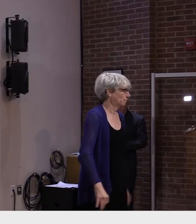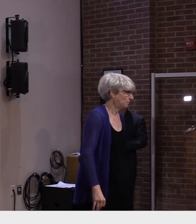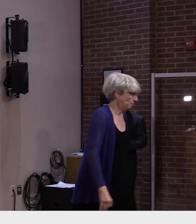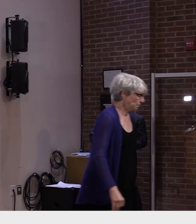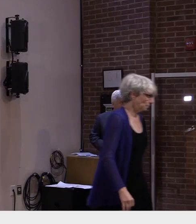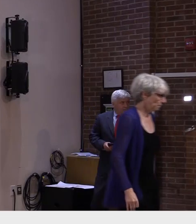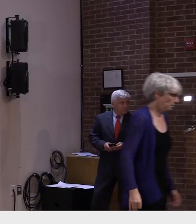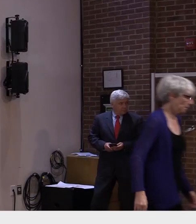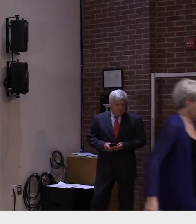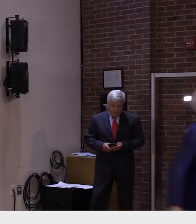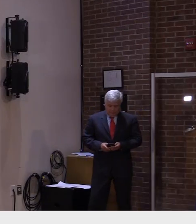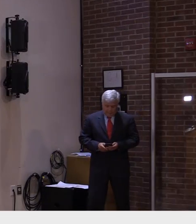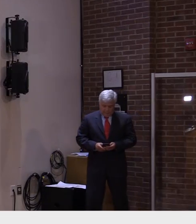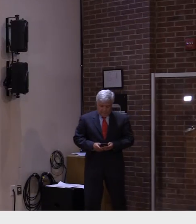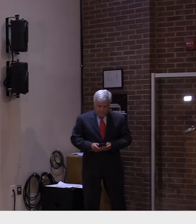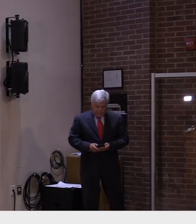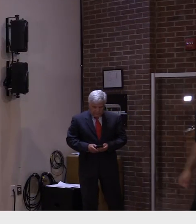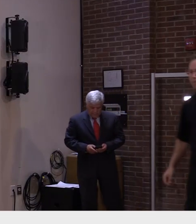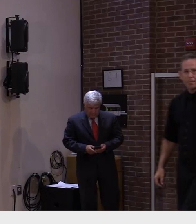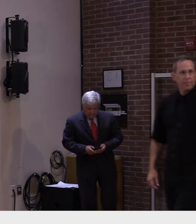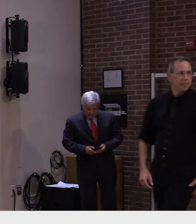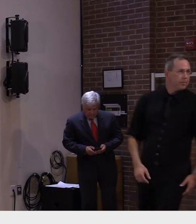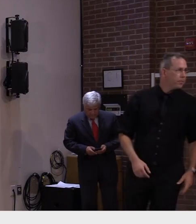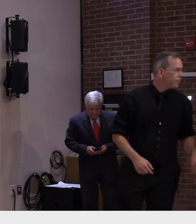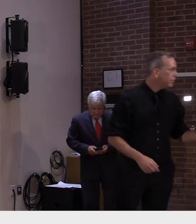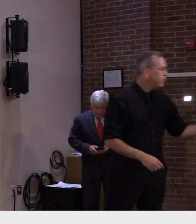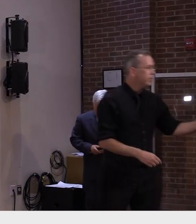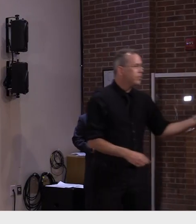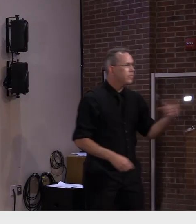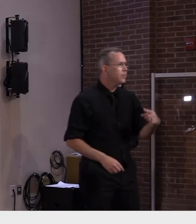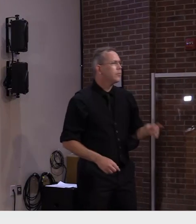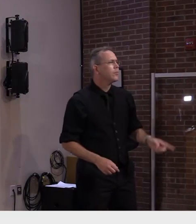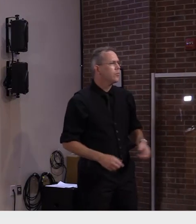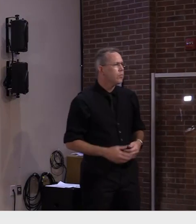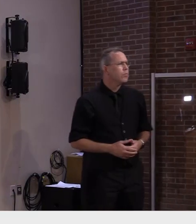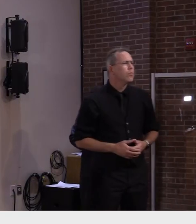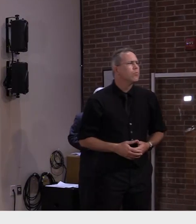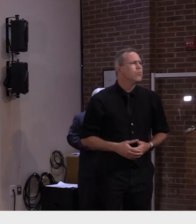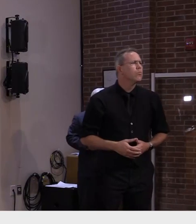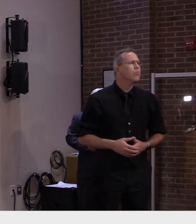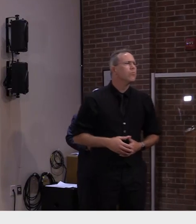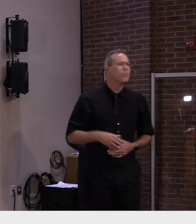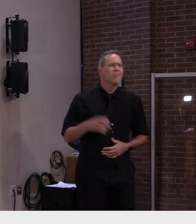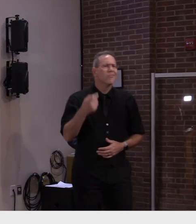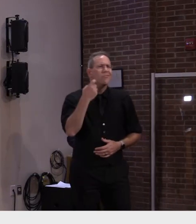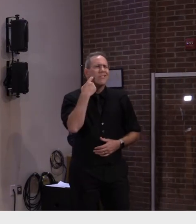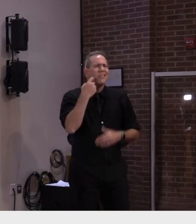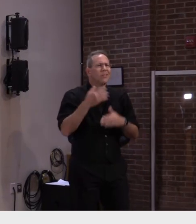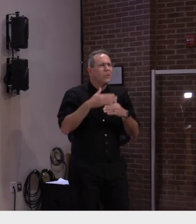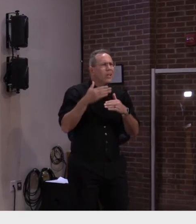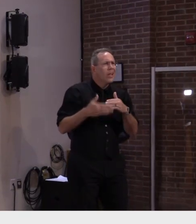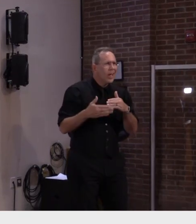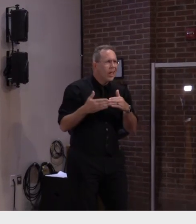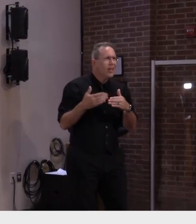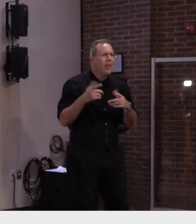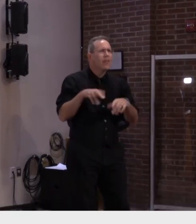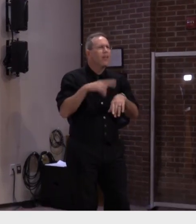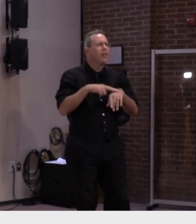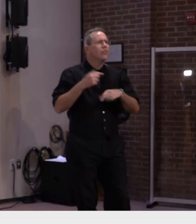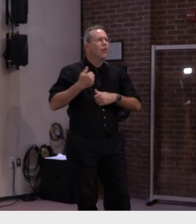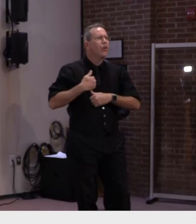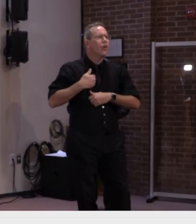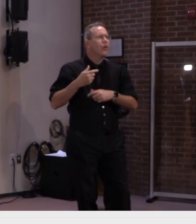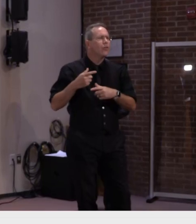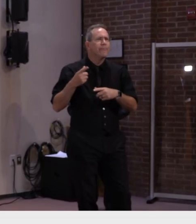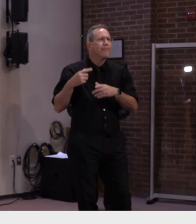Governor, can I ask you a question about something else? Sure. weekend, the National Guard released its report